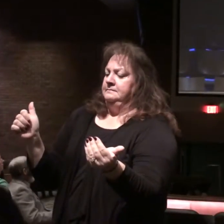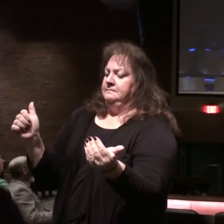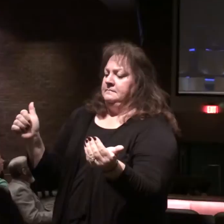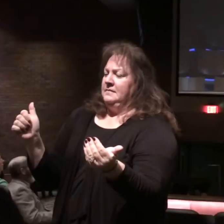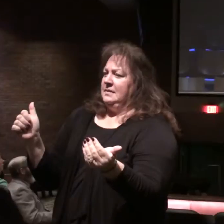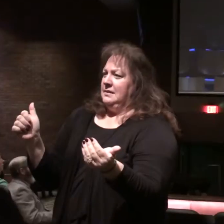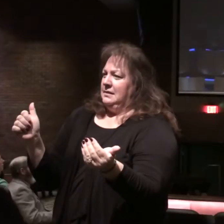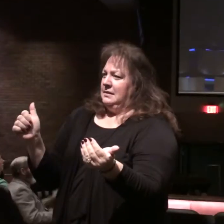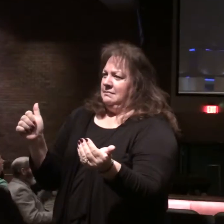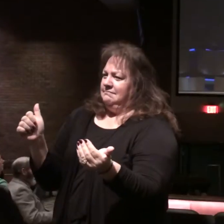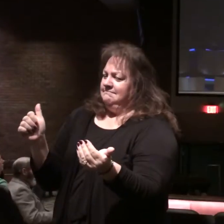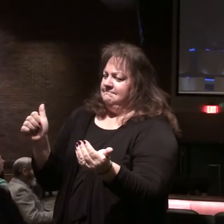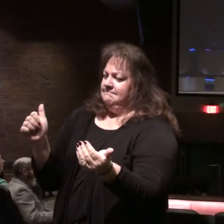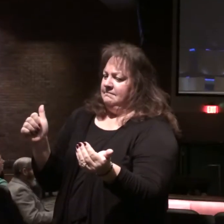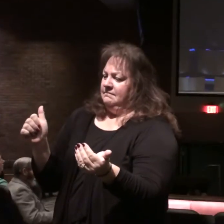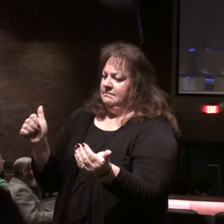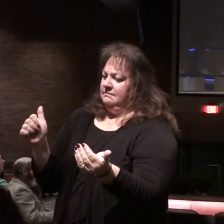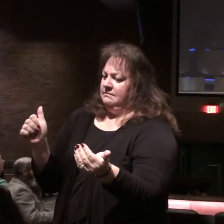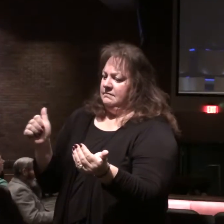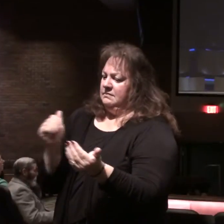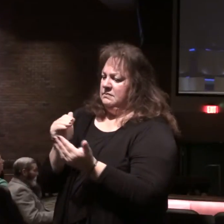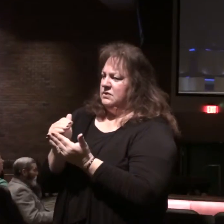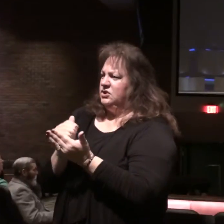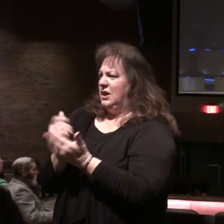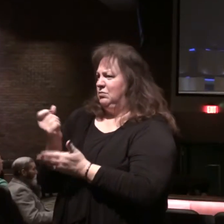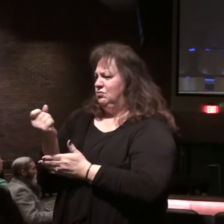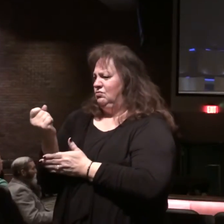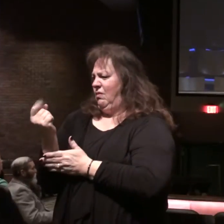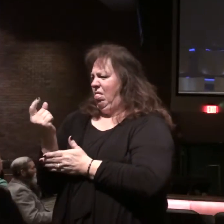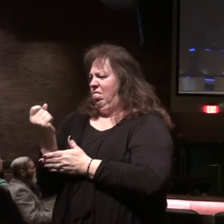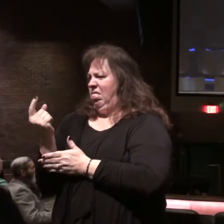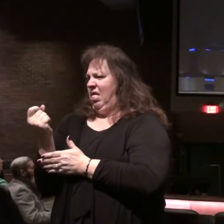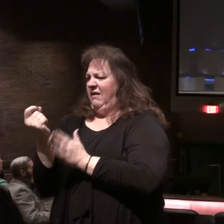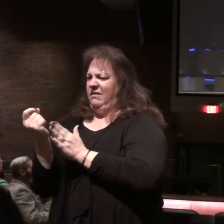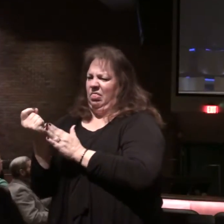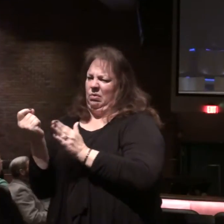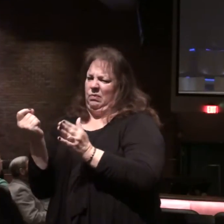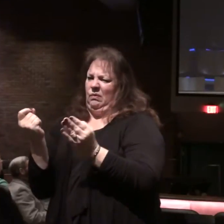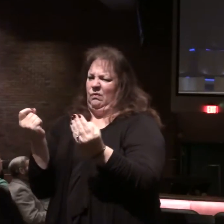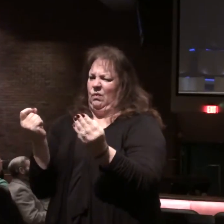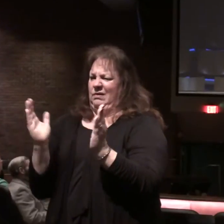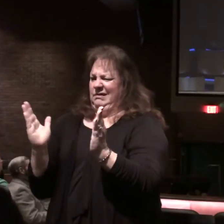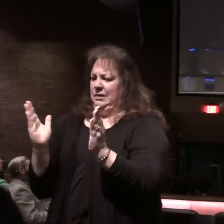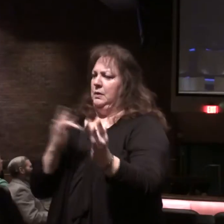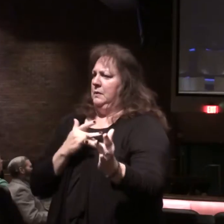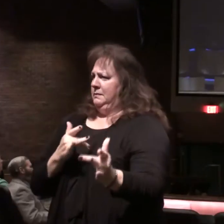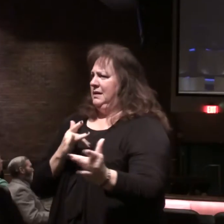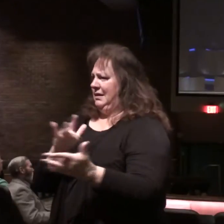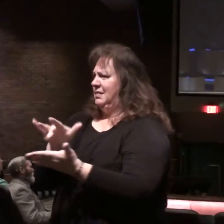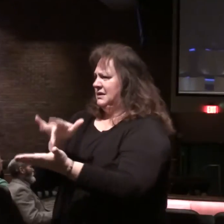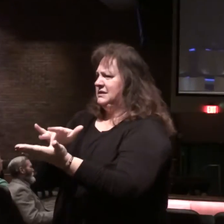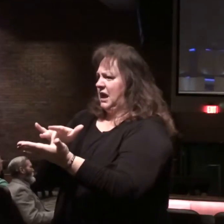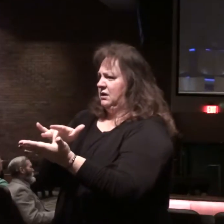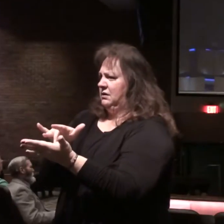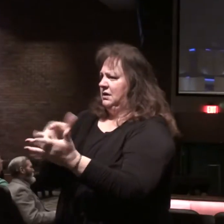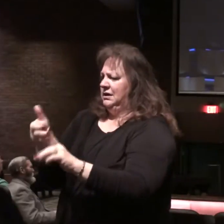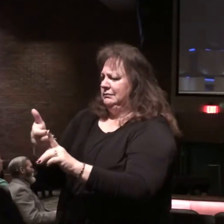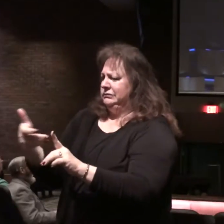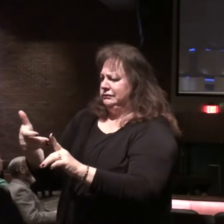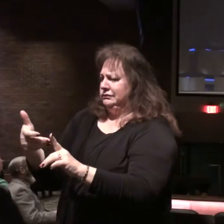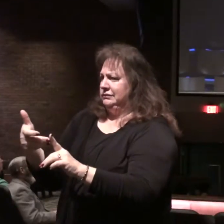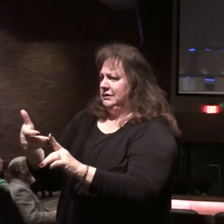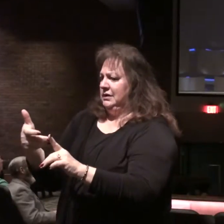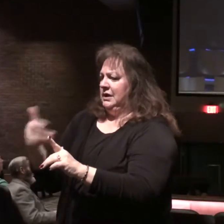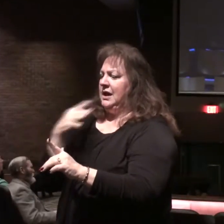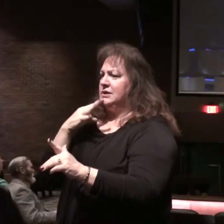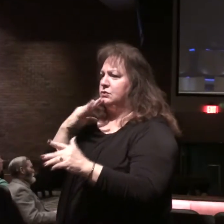Part of it is chapters 11 through 14. We'll talk more about that when we